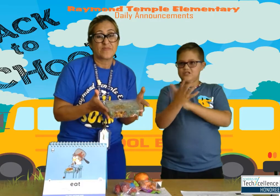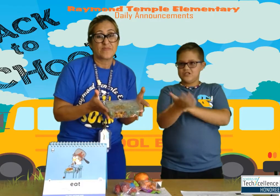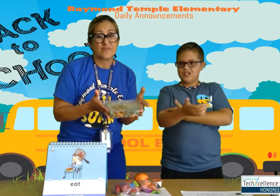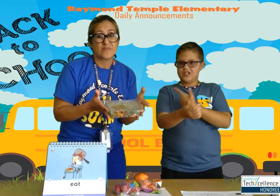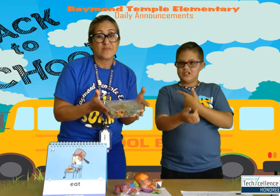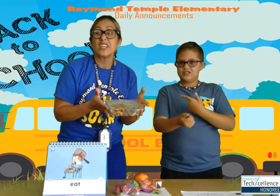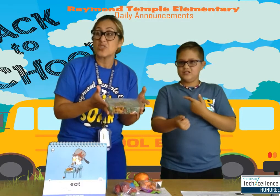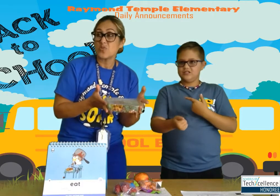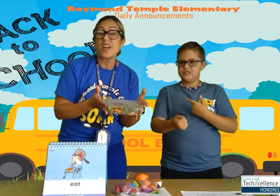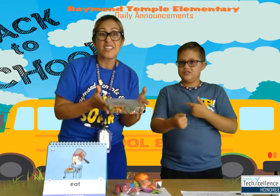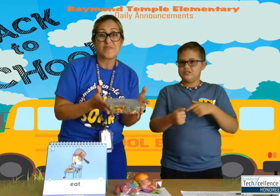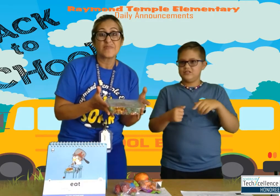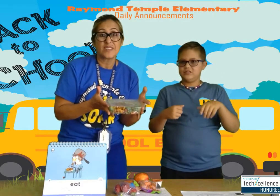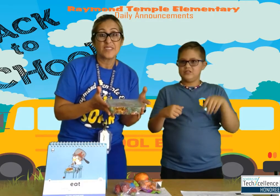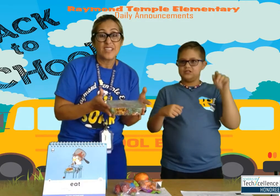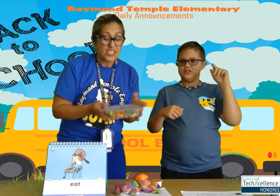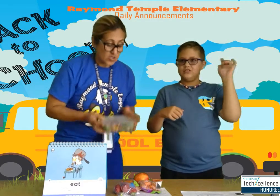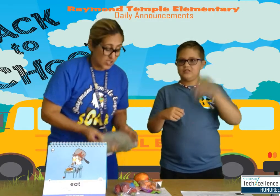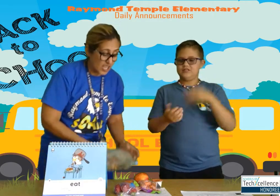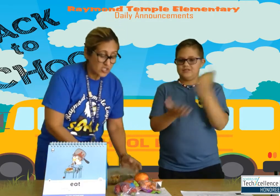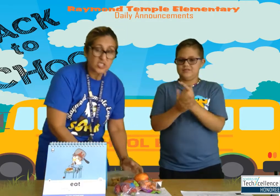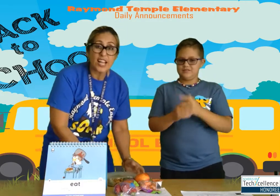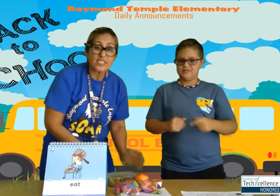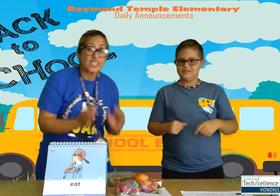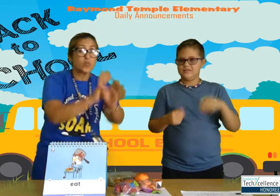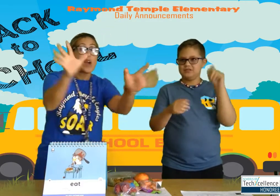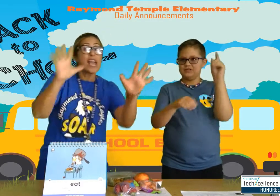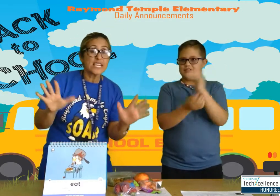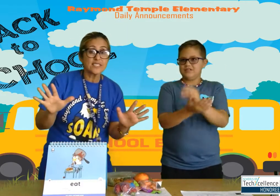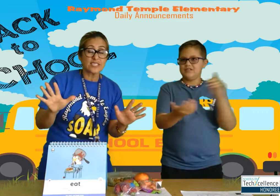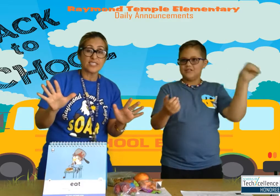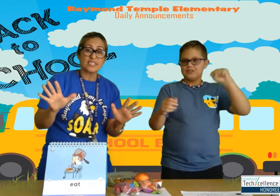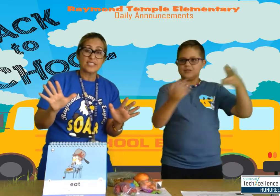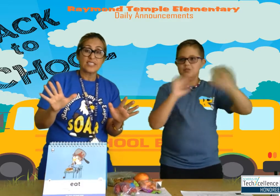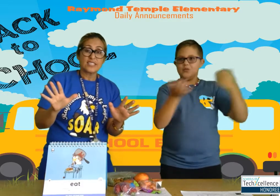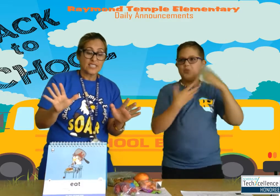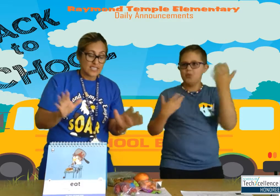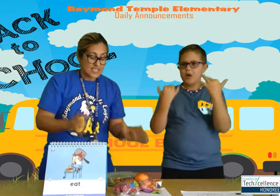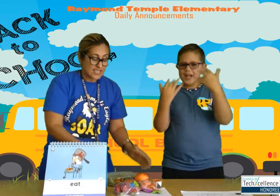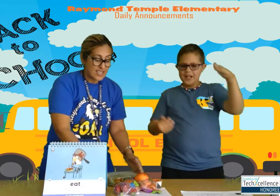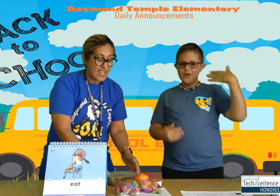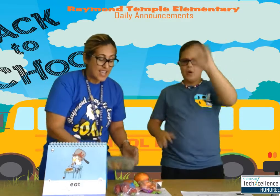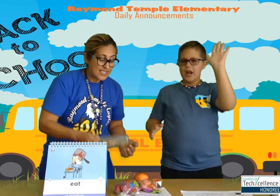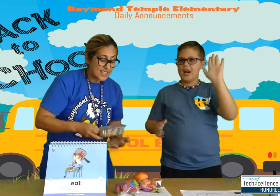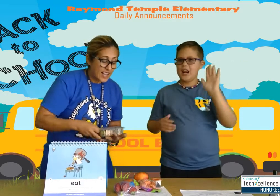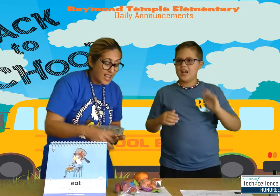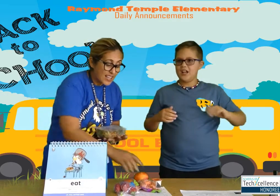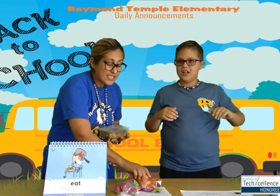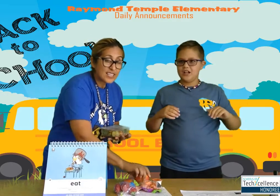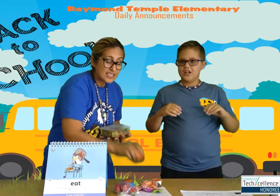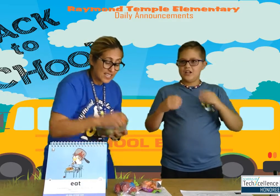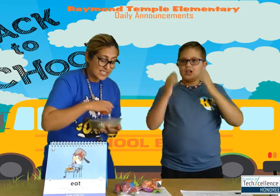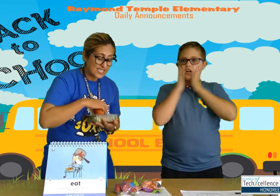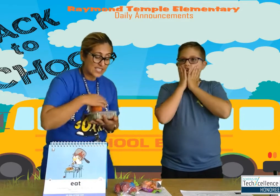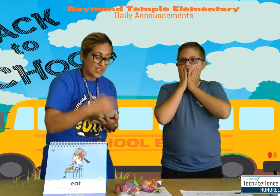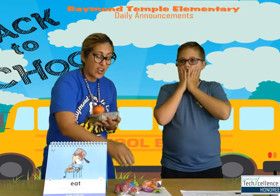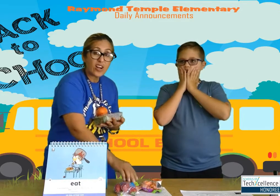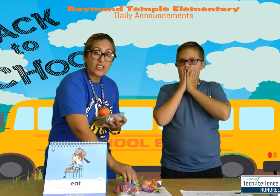That's right. So Dr. Sal has said, wait! And I collected all of